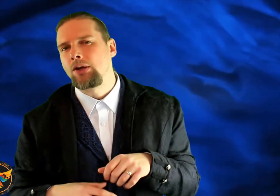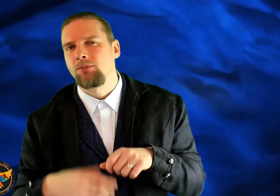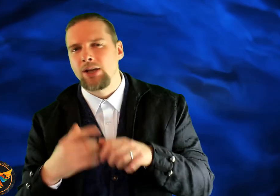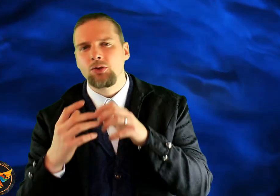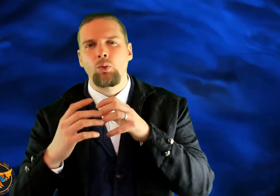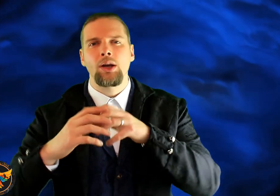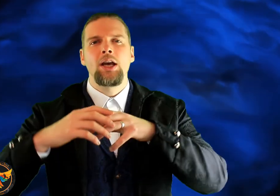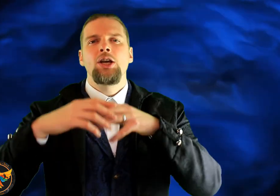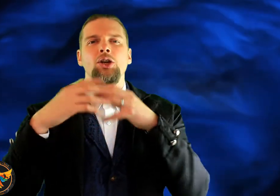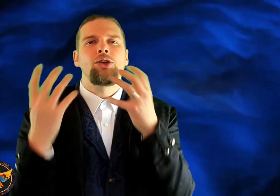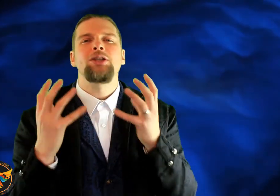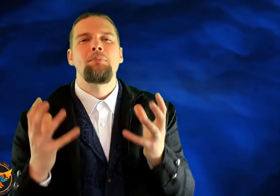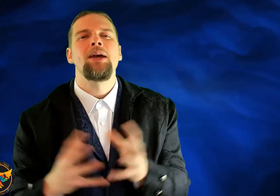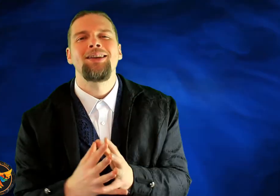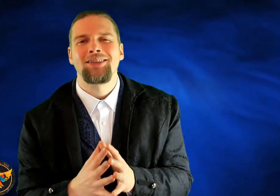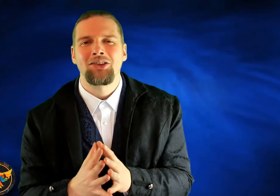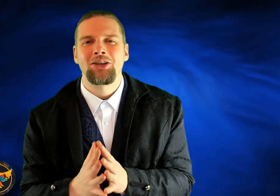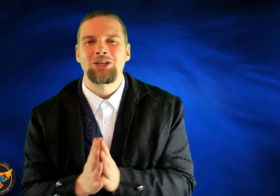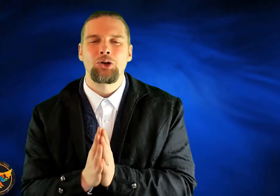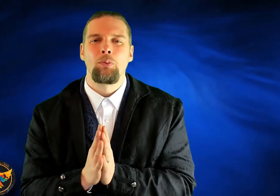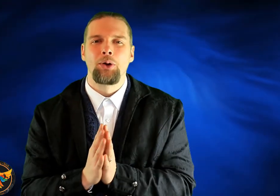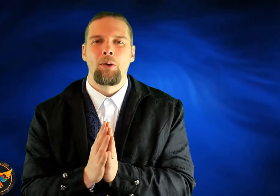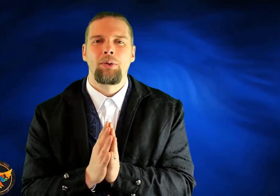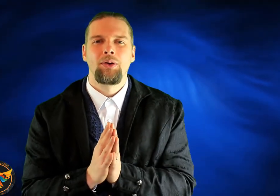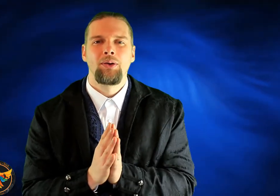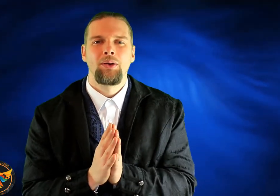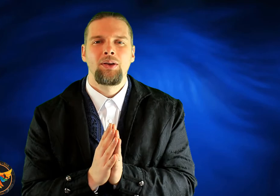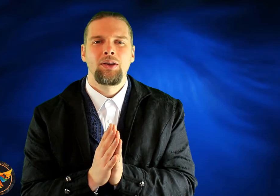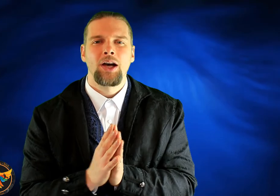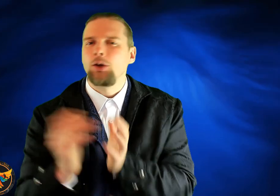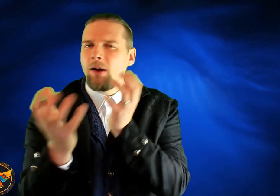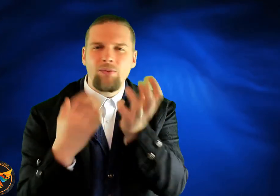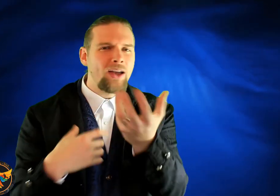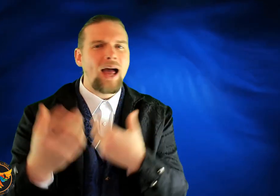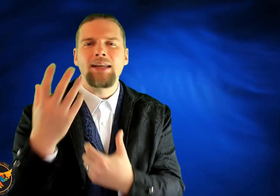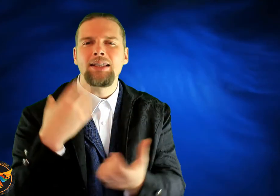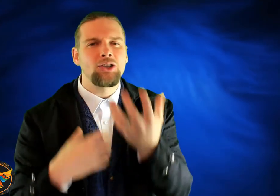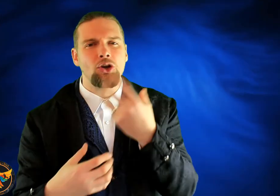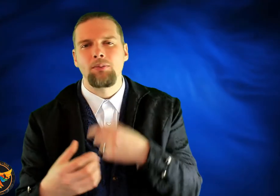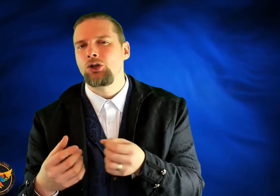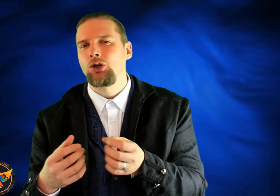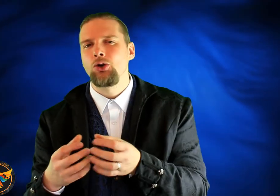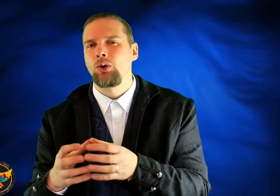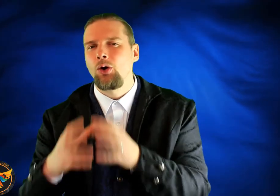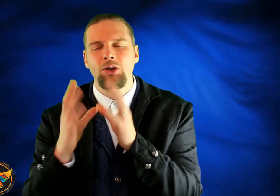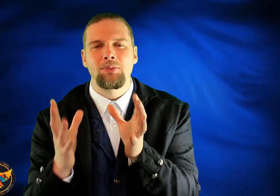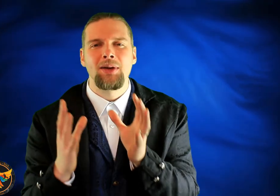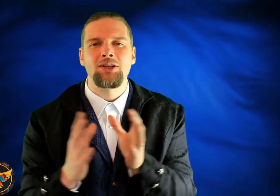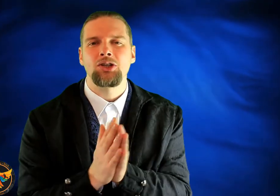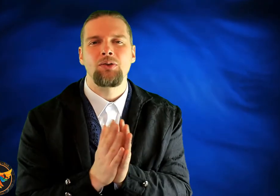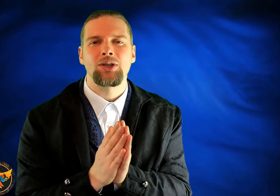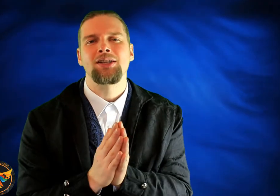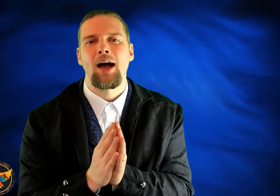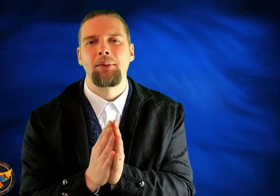dreams. That's when, you know, these amazing things can open up. And you might find ideas come to you and all this amazing stuff starts happening.